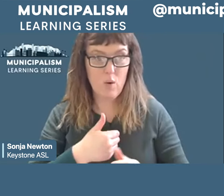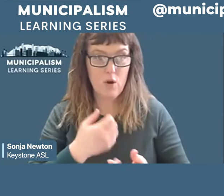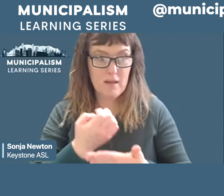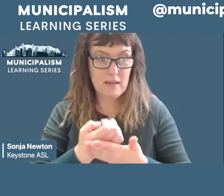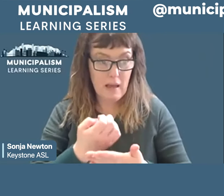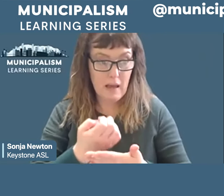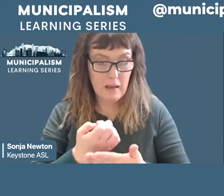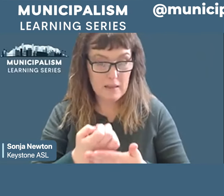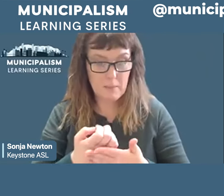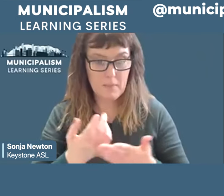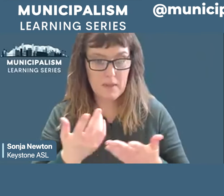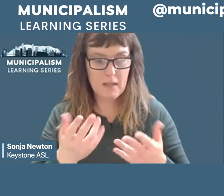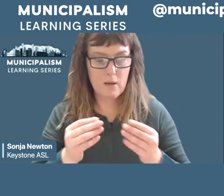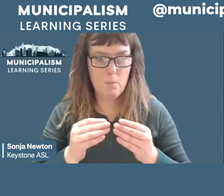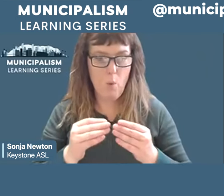green